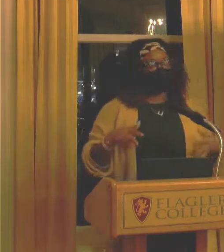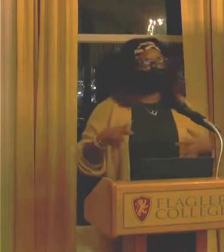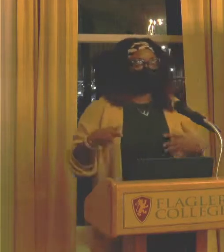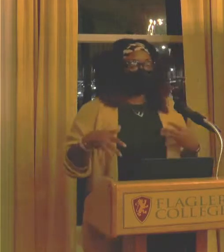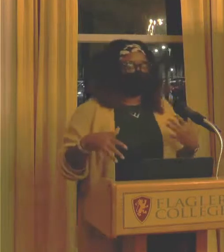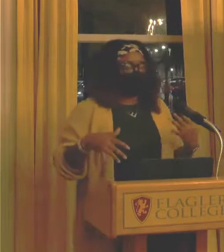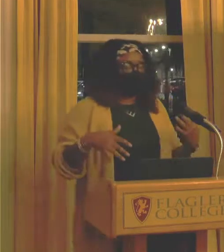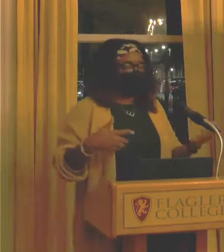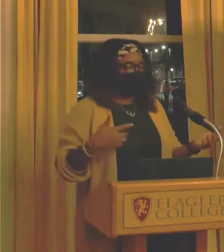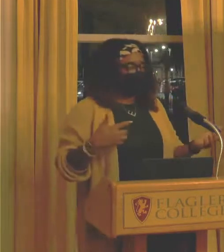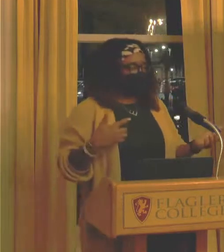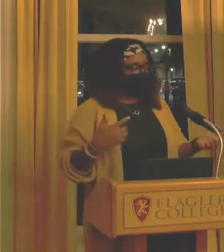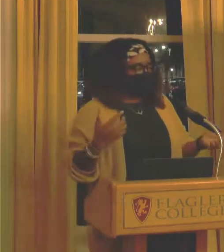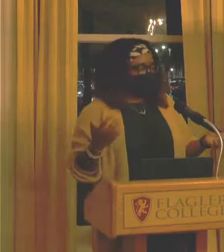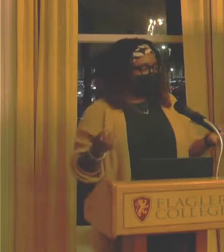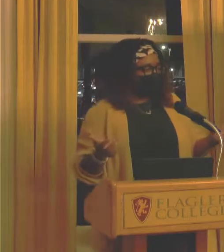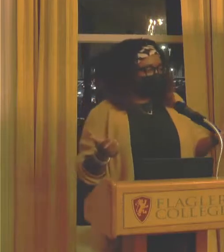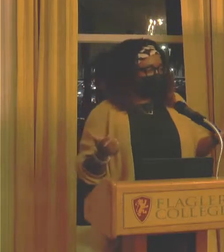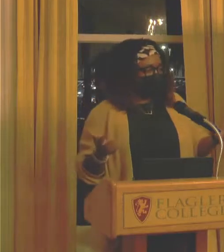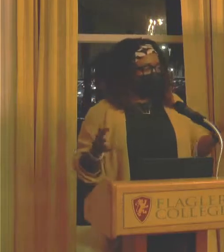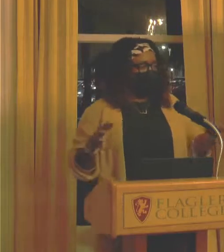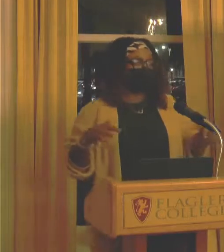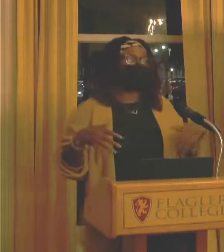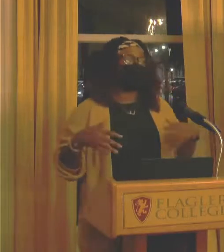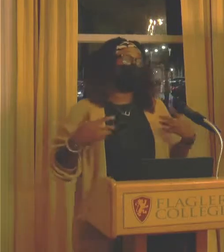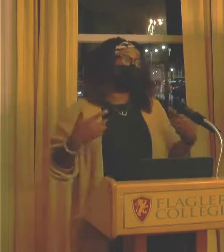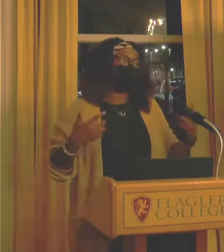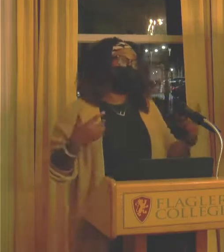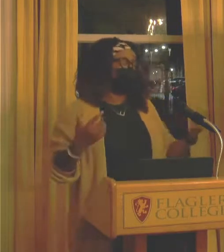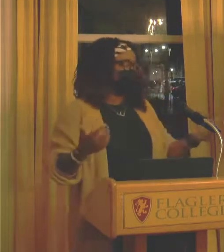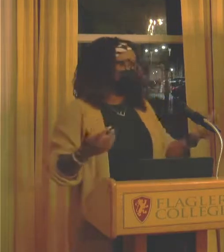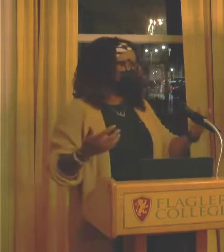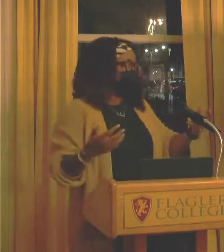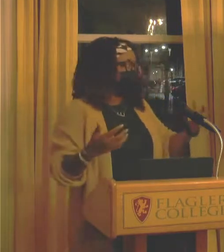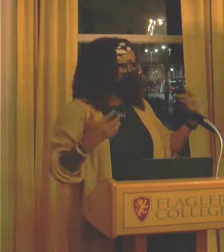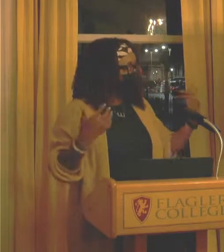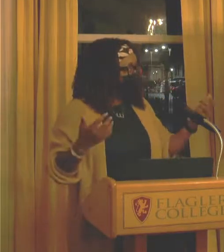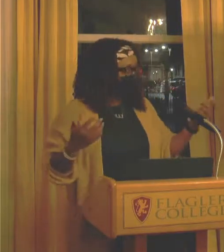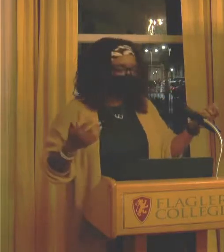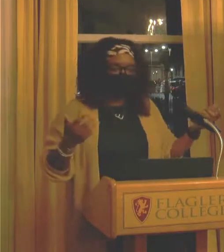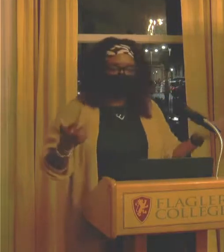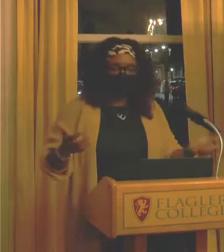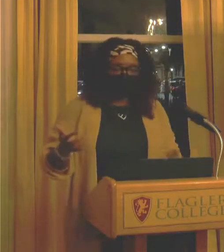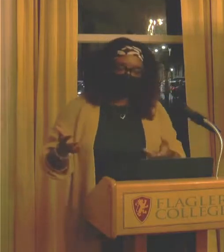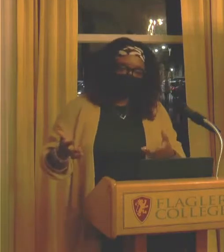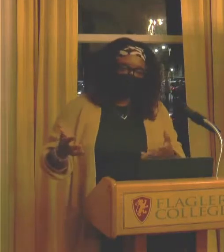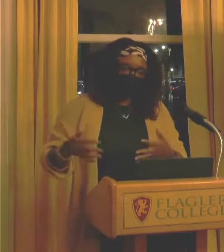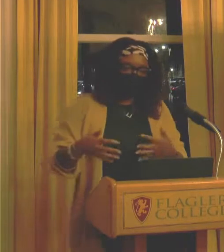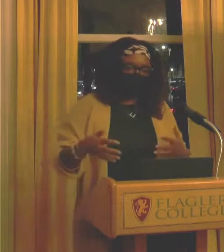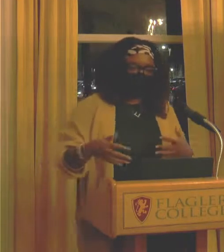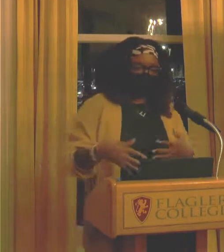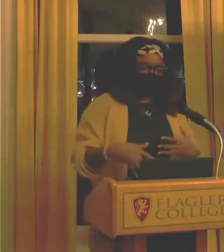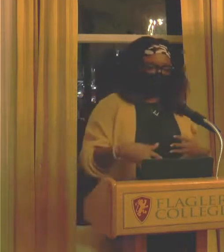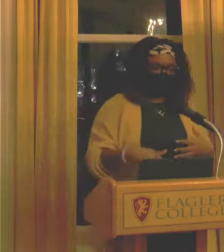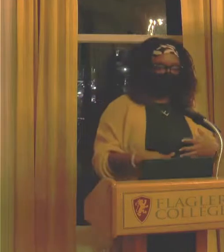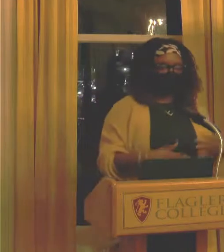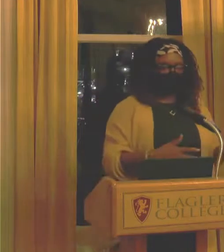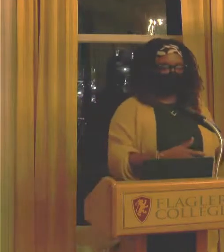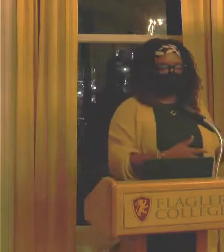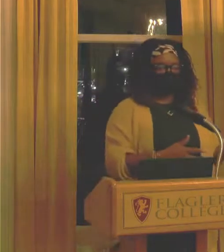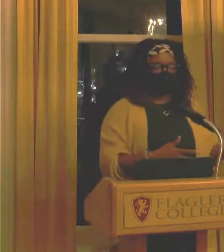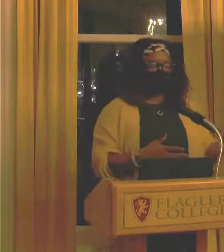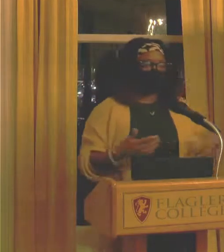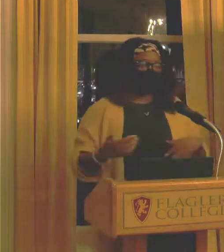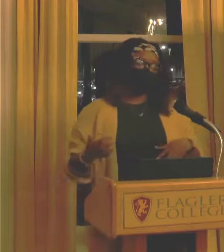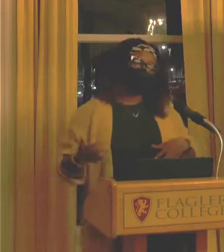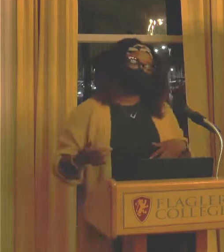really thought about grad school. Or had ever really, like, thought of myself, like, as a teacher in that capacity. So, it was